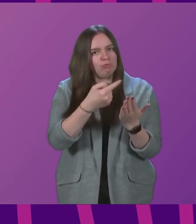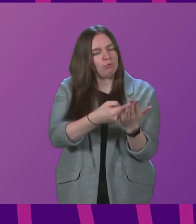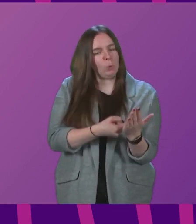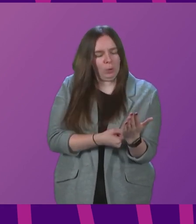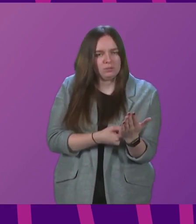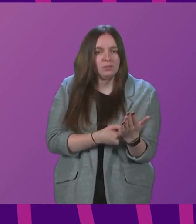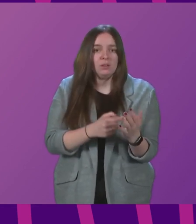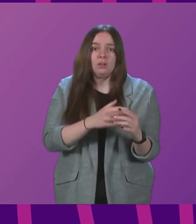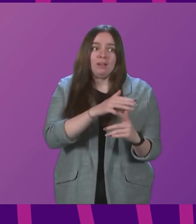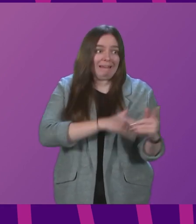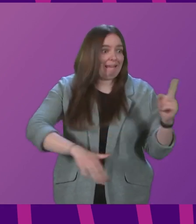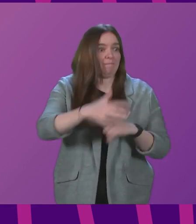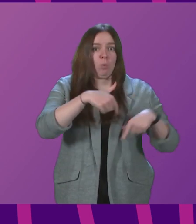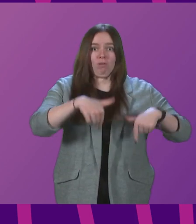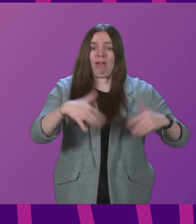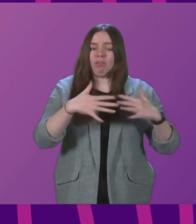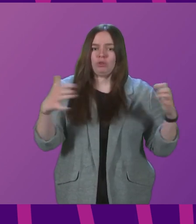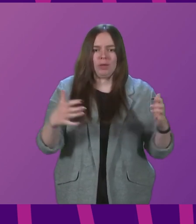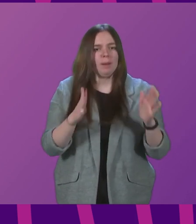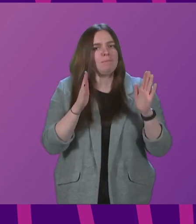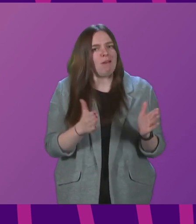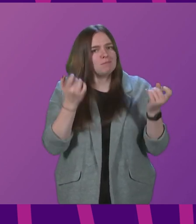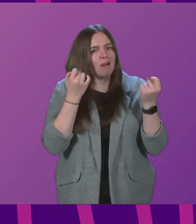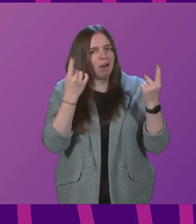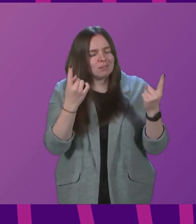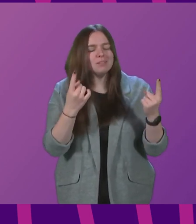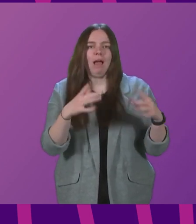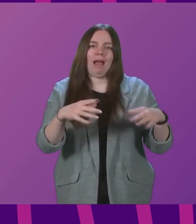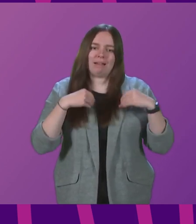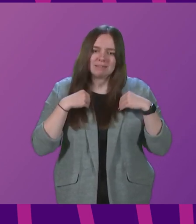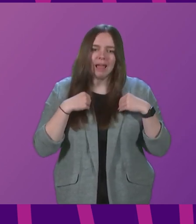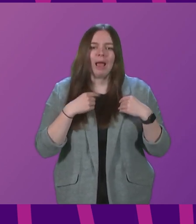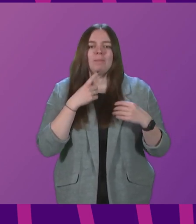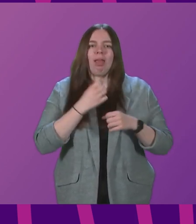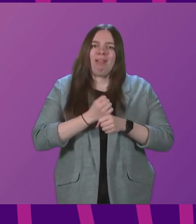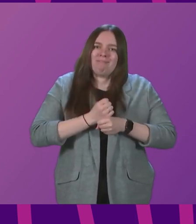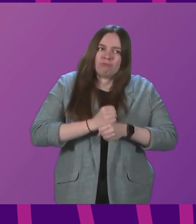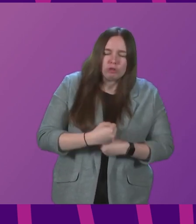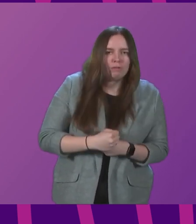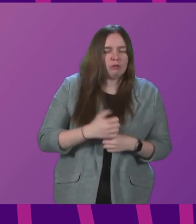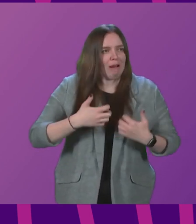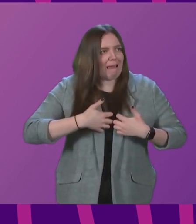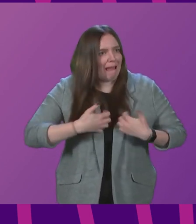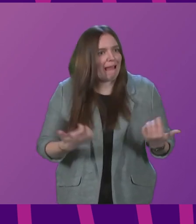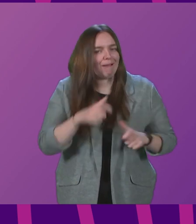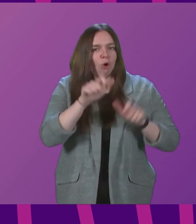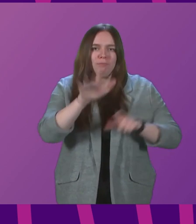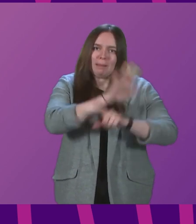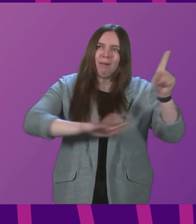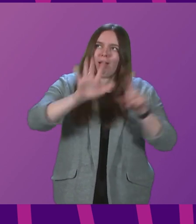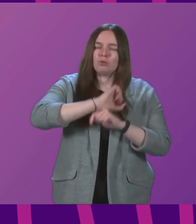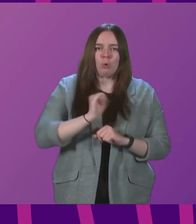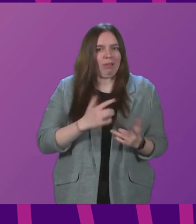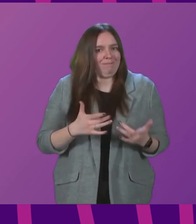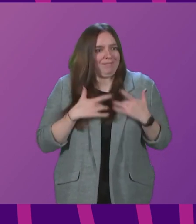And everyone in this chamber has to understand and accept the frustration and anger that people across Scotland are feeling